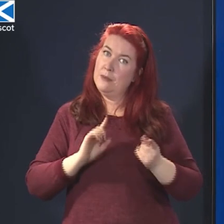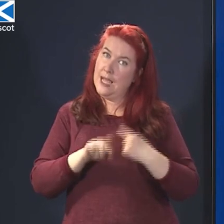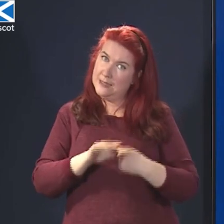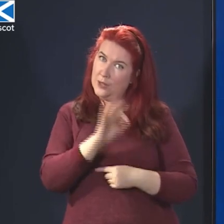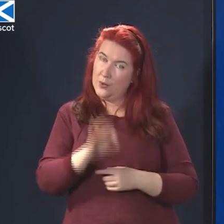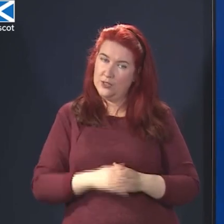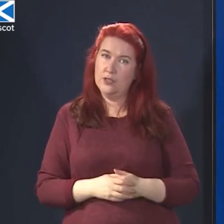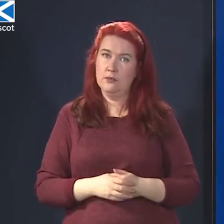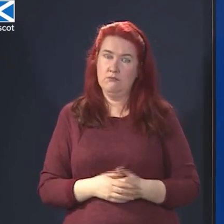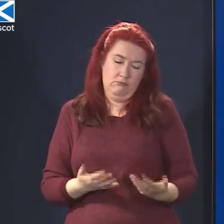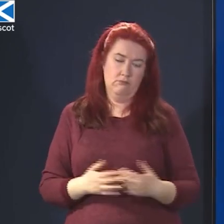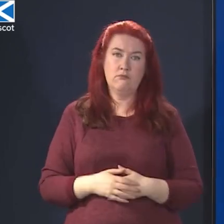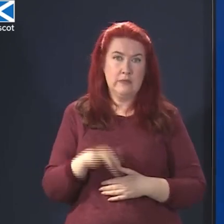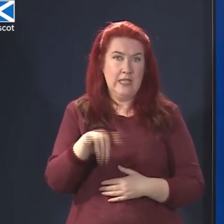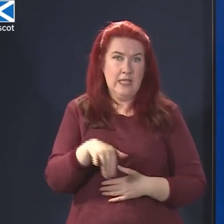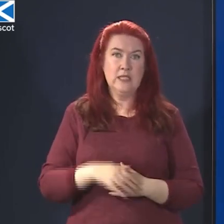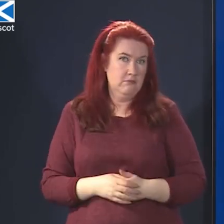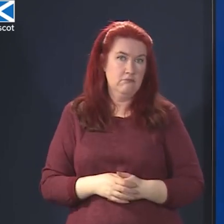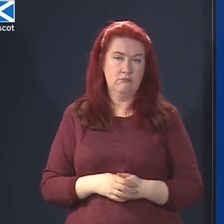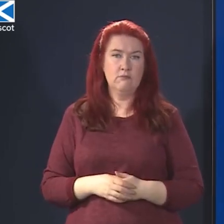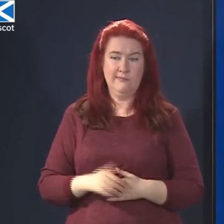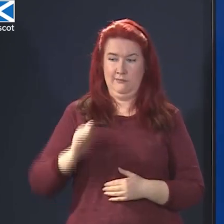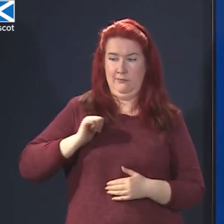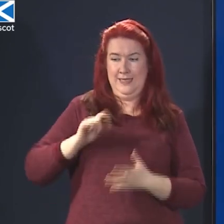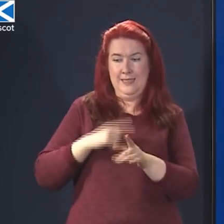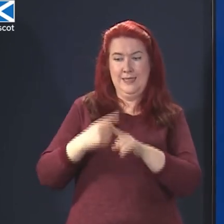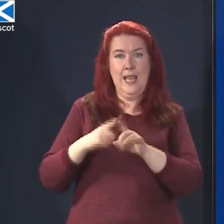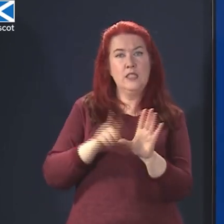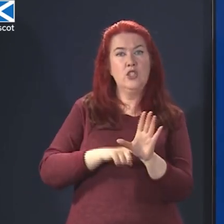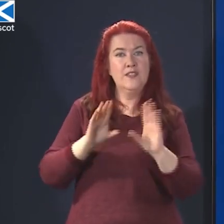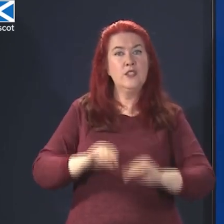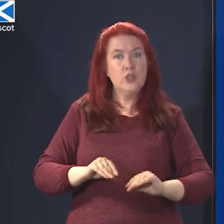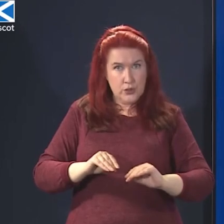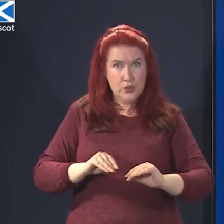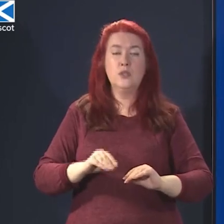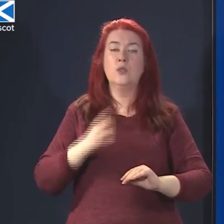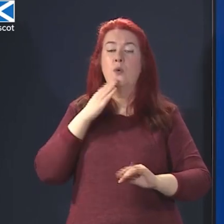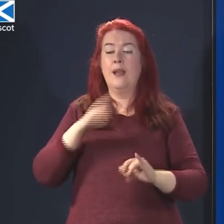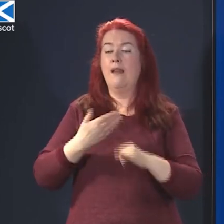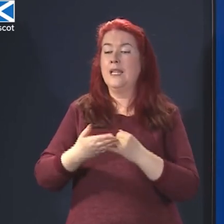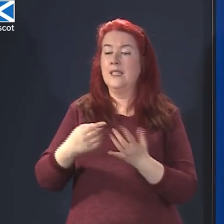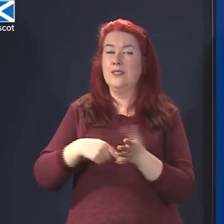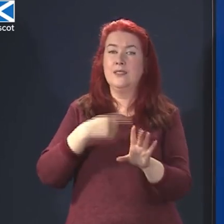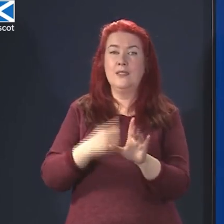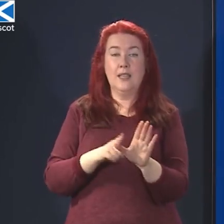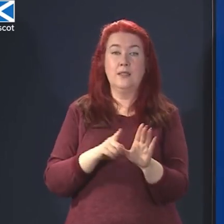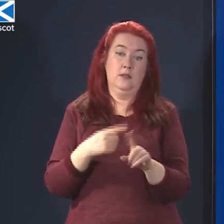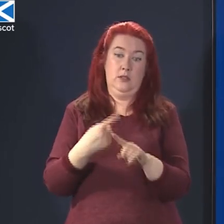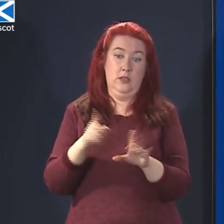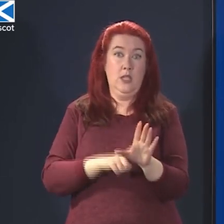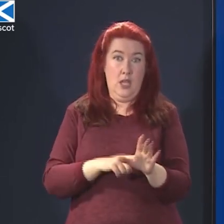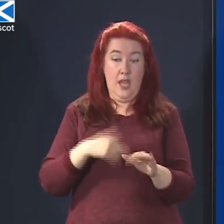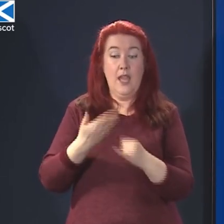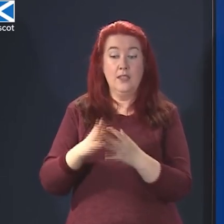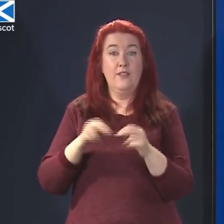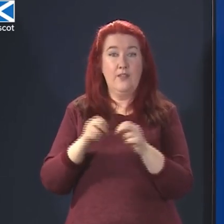to your question. Yes, I mean, we're coming up to the end of this tax year and, you when we pass the end of this tax year into February, I will publish